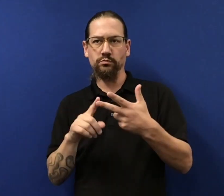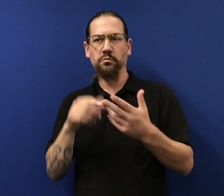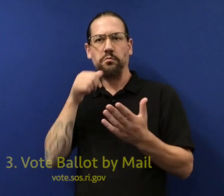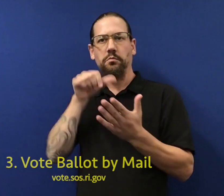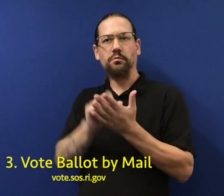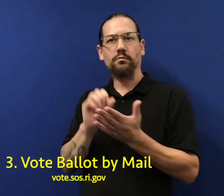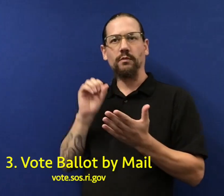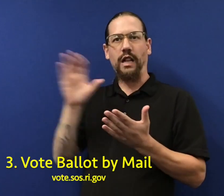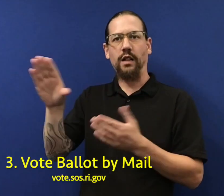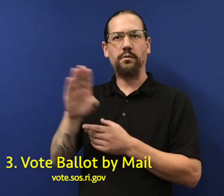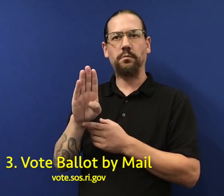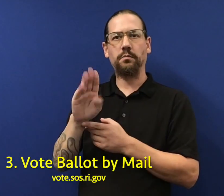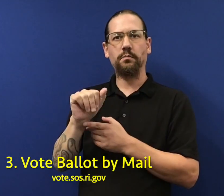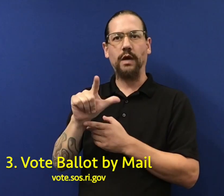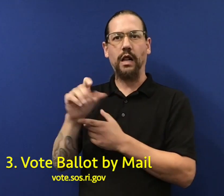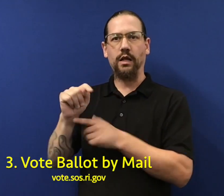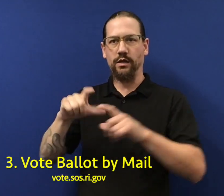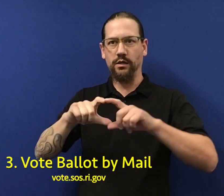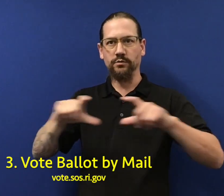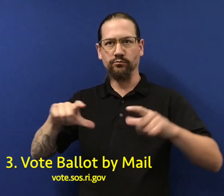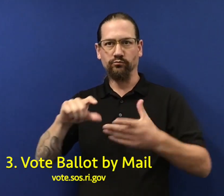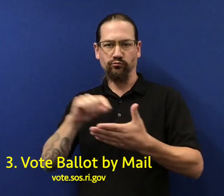voting. And the third way is to mail in your ballot.